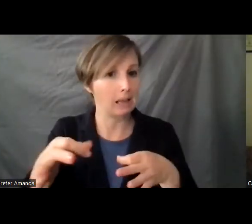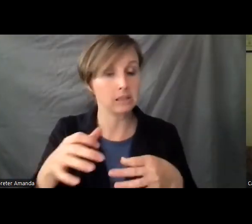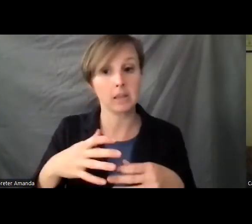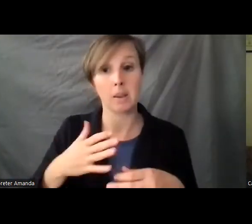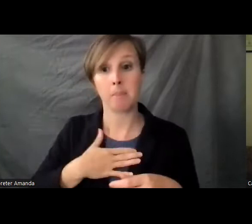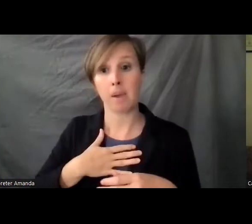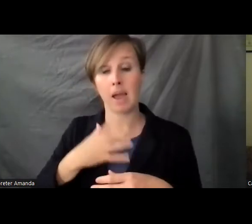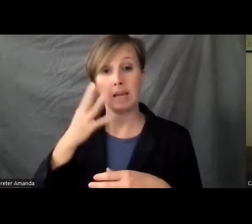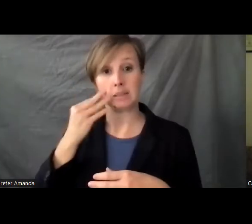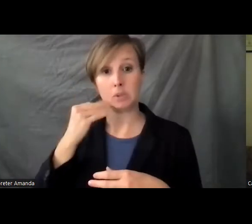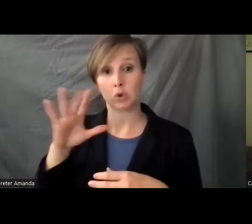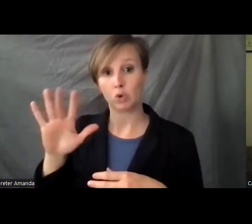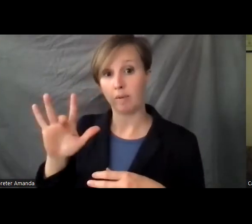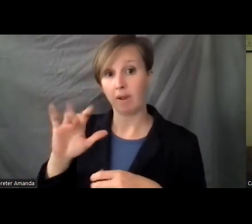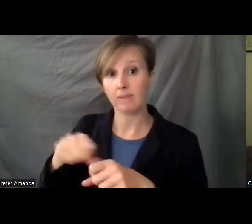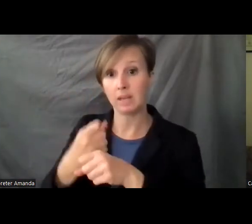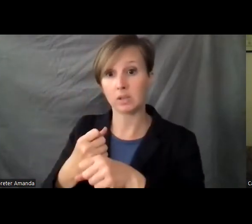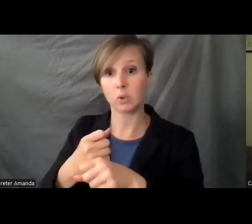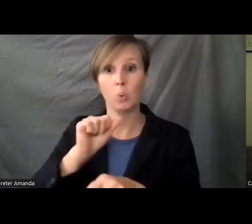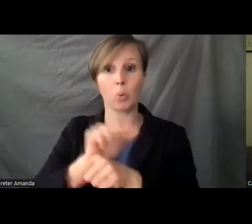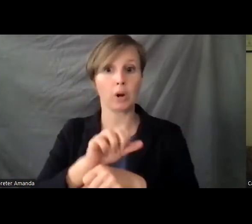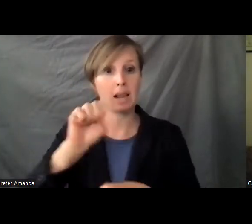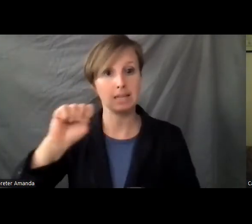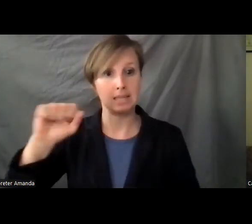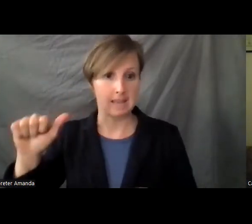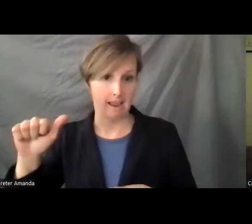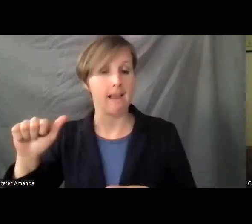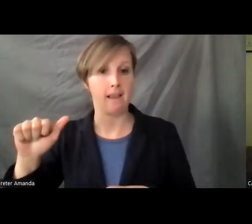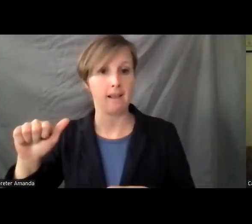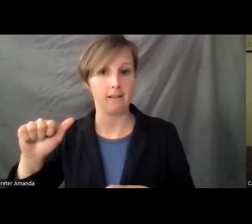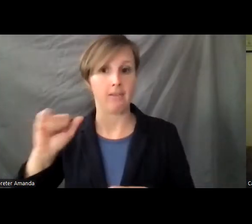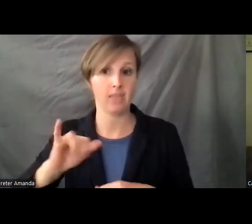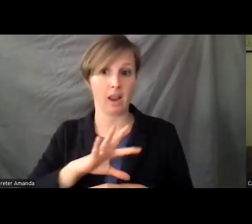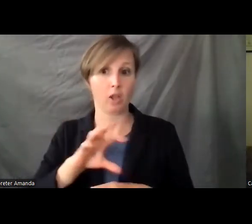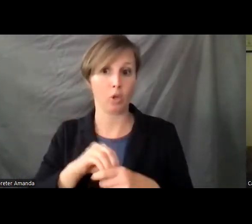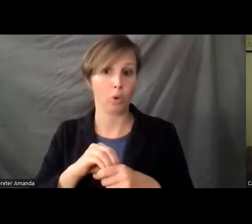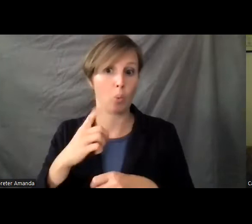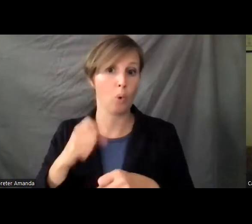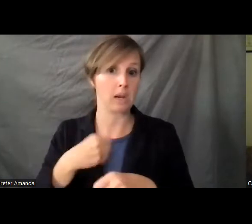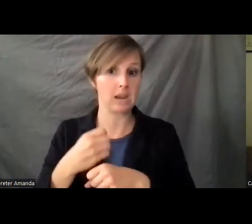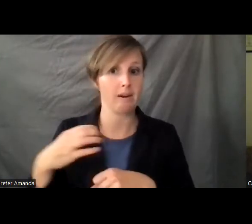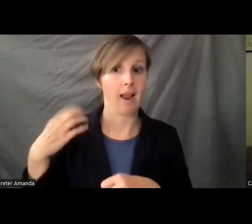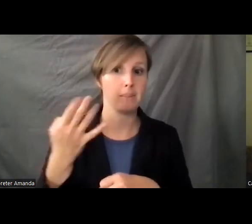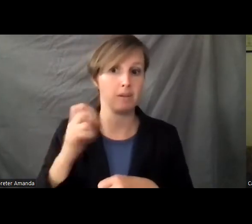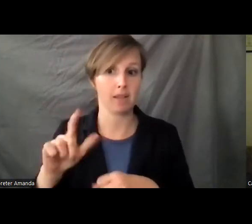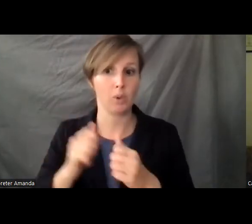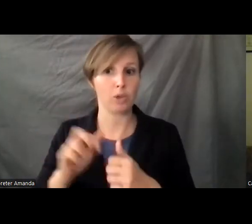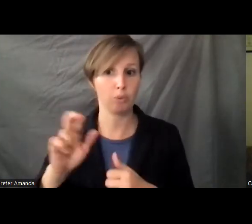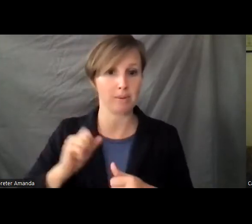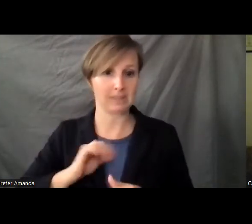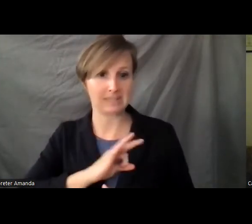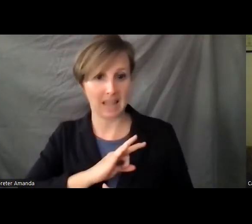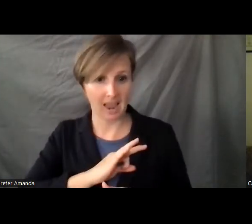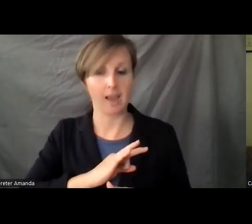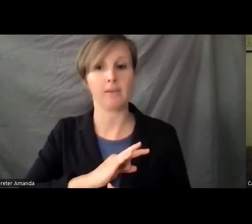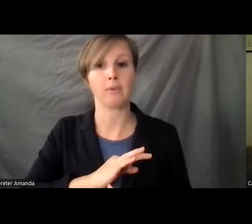25-plus years of work in the Social Security Administration, which included a year on Capitol Hill on the Republican staff and the House Ways